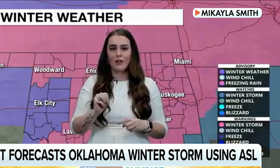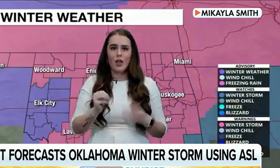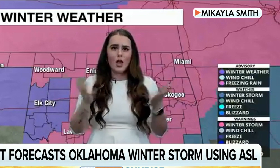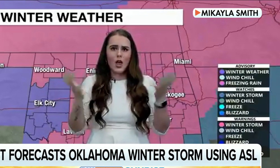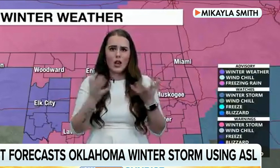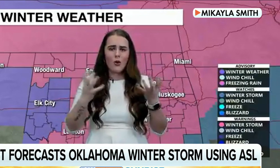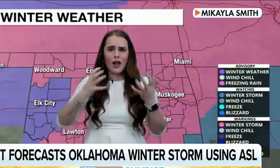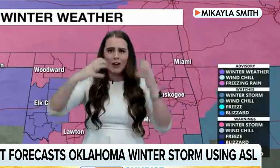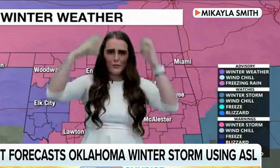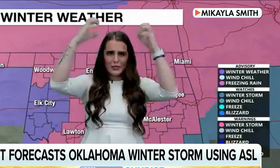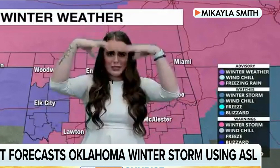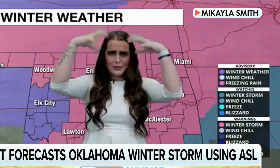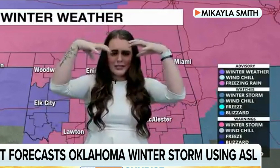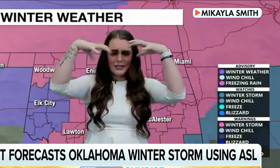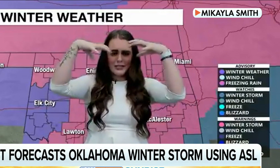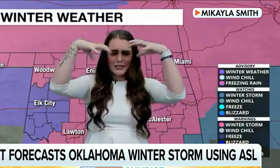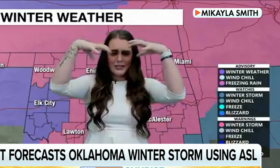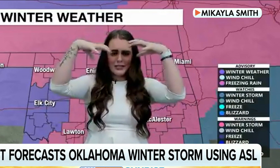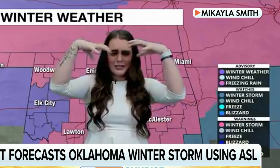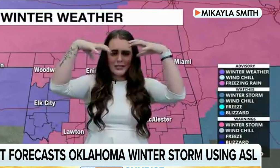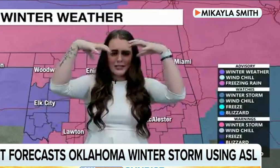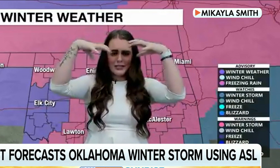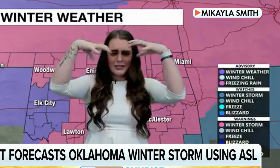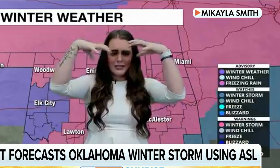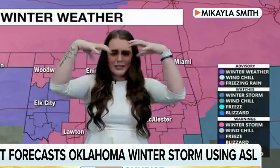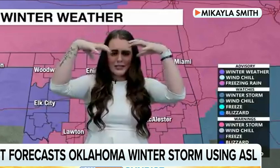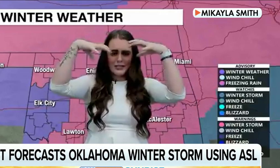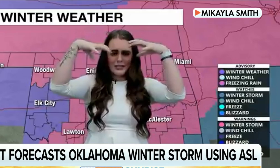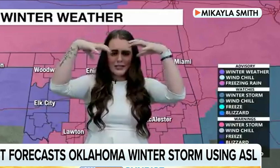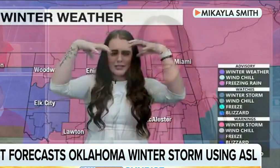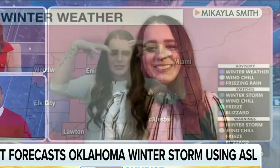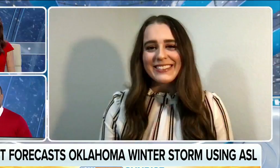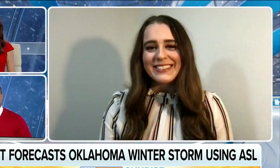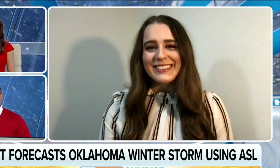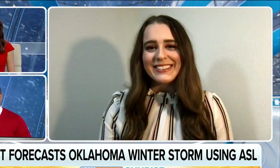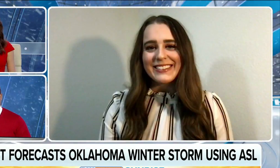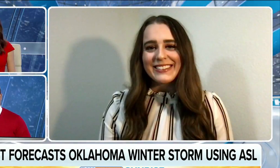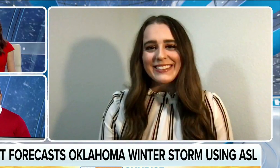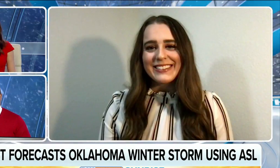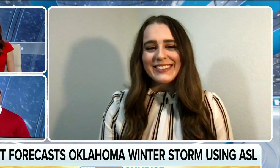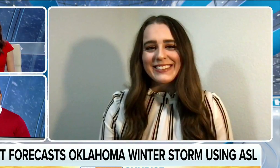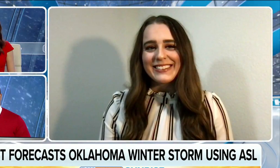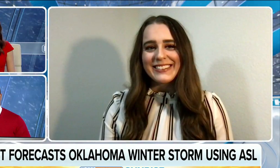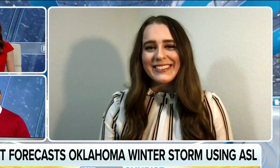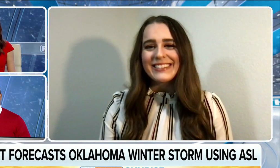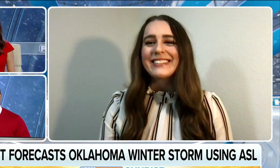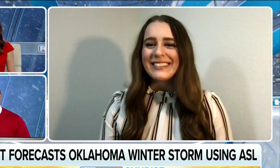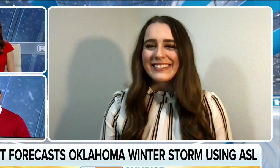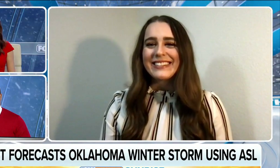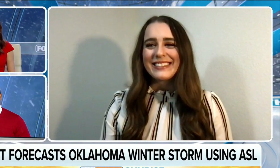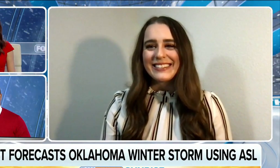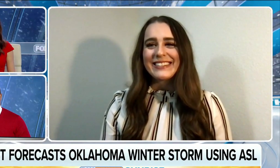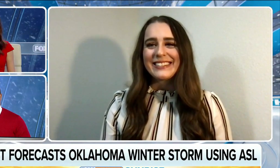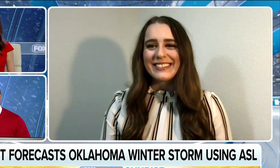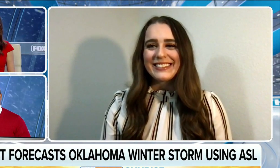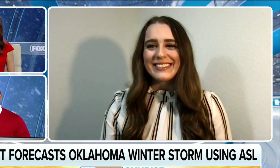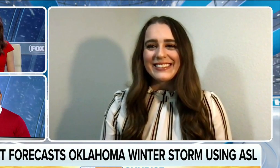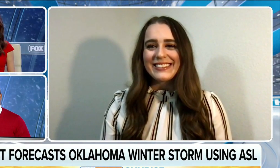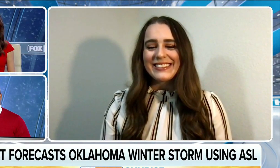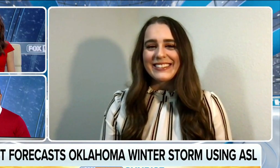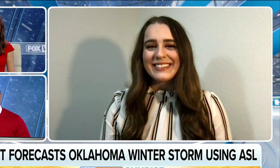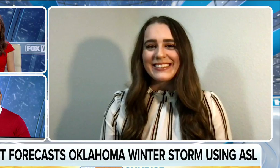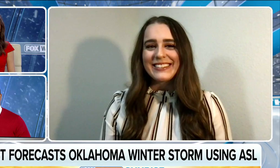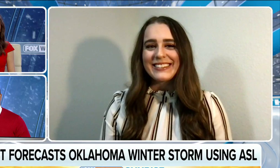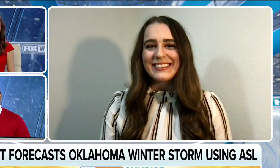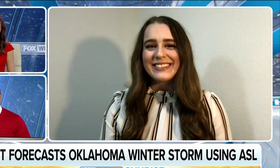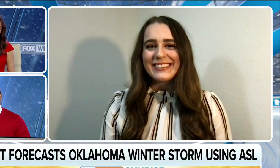Michaela Smith joins us now. Michaela, welcome to Fox Weather Sunrise. Thank you for waking up early, starting your day with us. This is a really